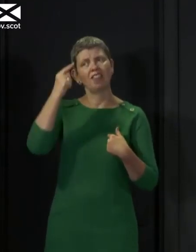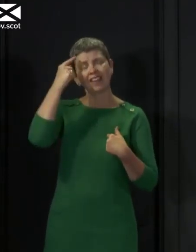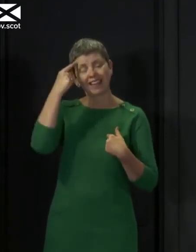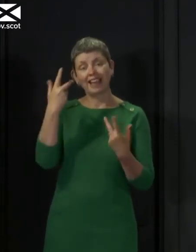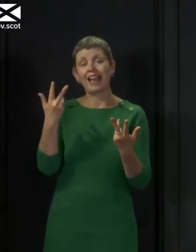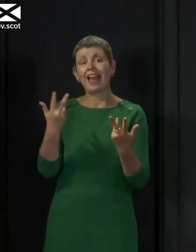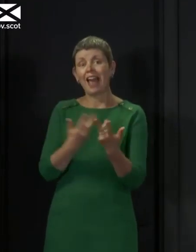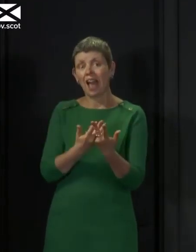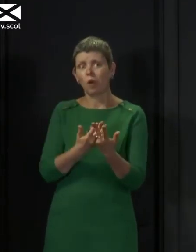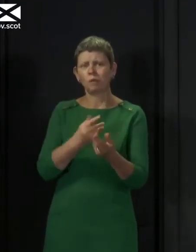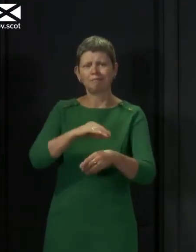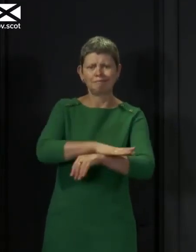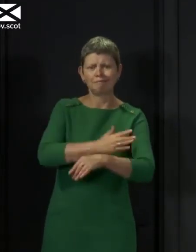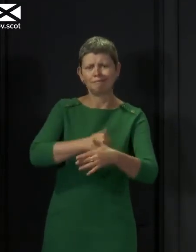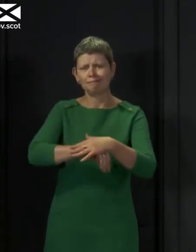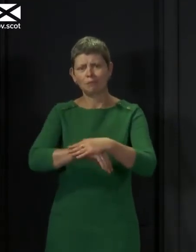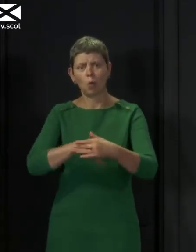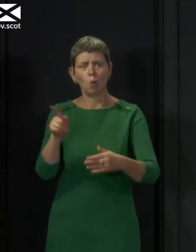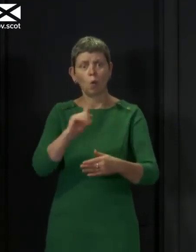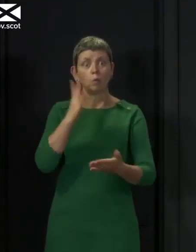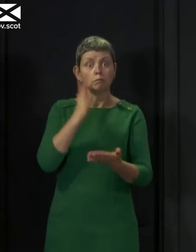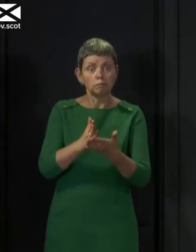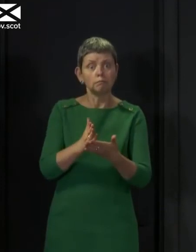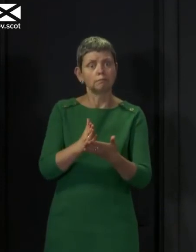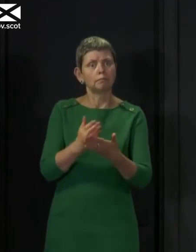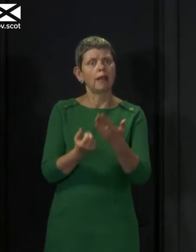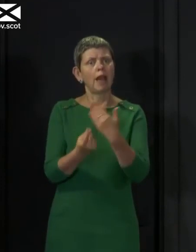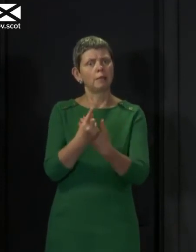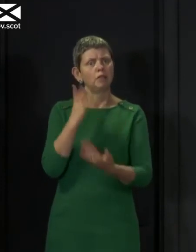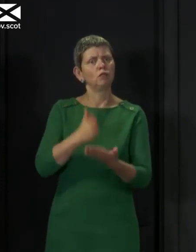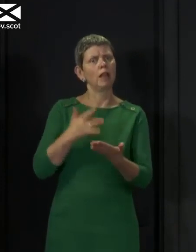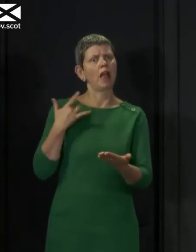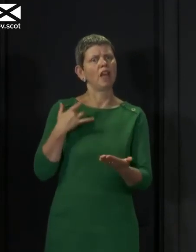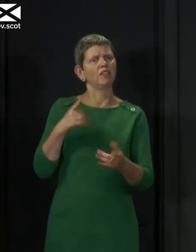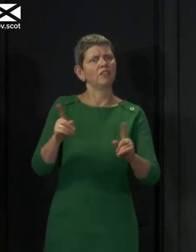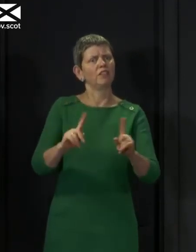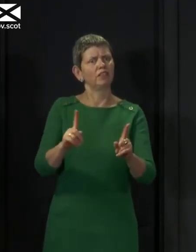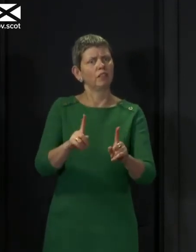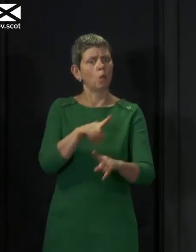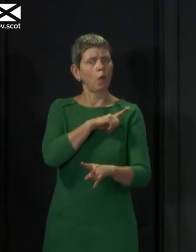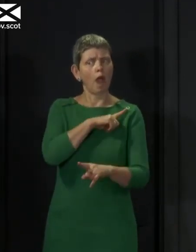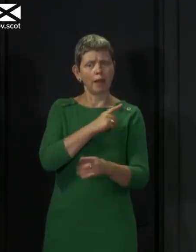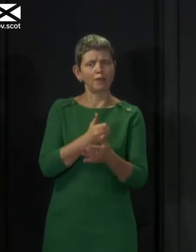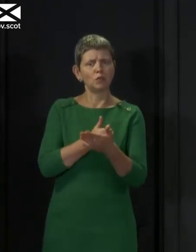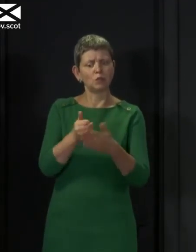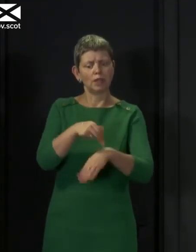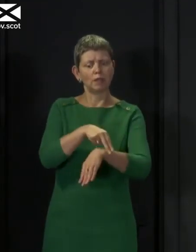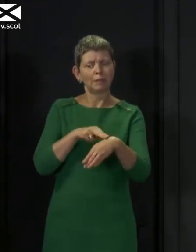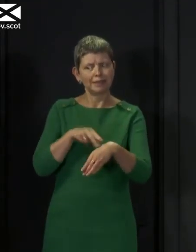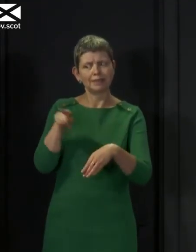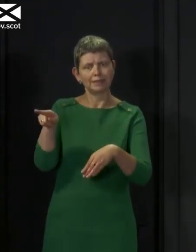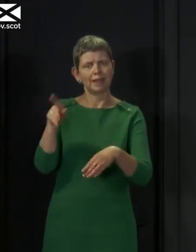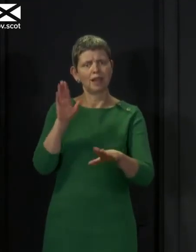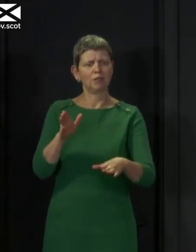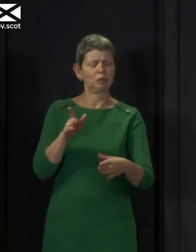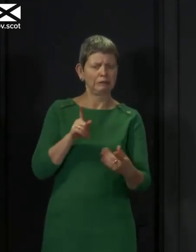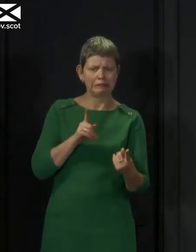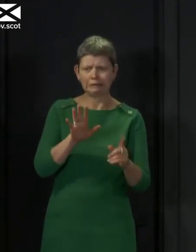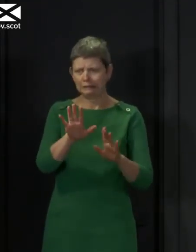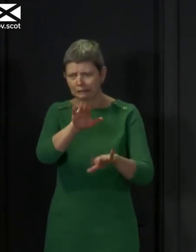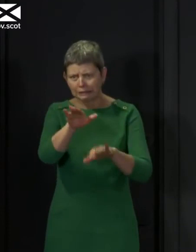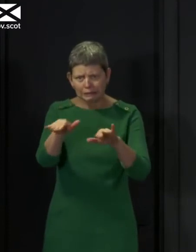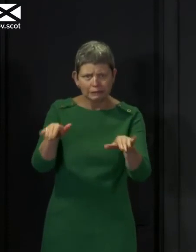be the case because we recognise that it's police officers on the front line that often have to make these difficult decisions. And